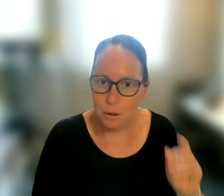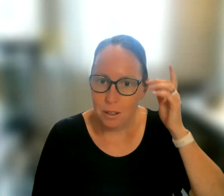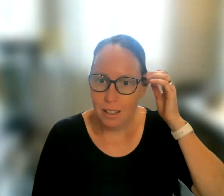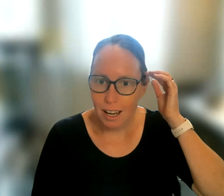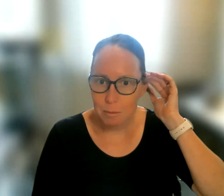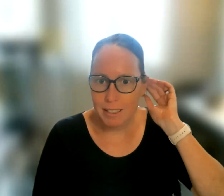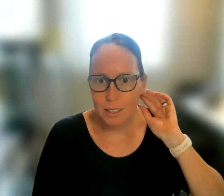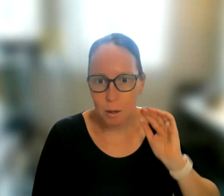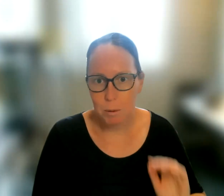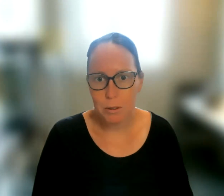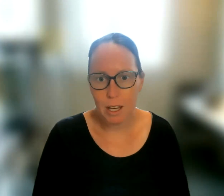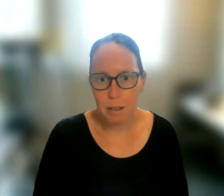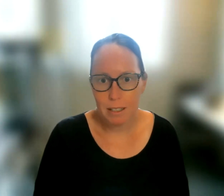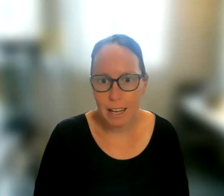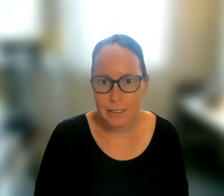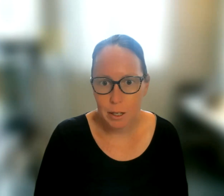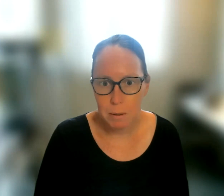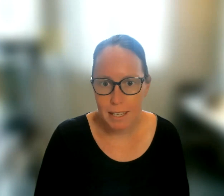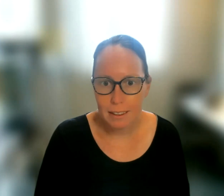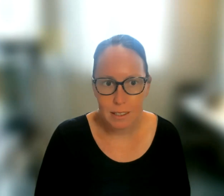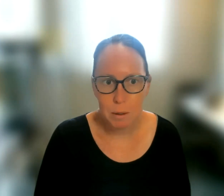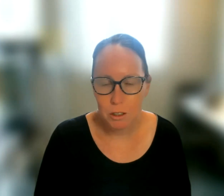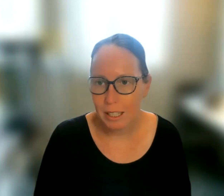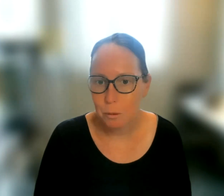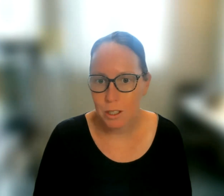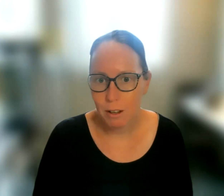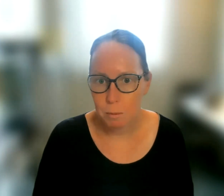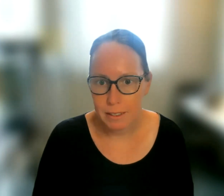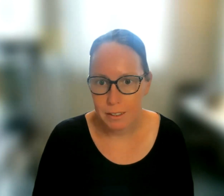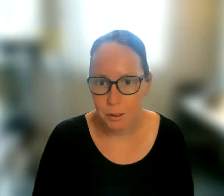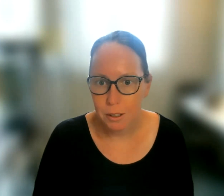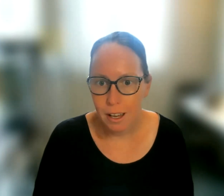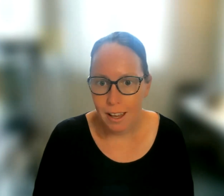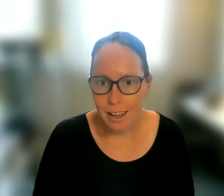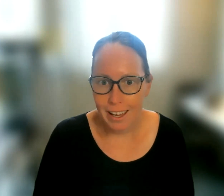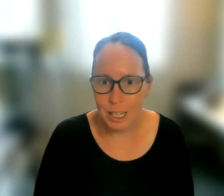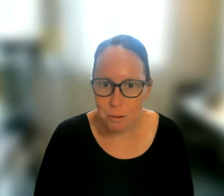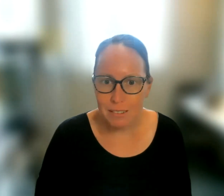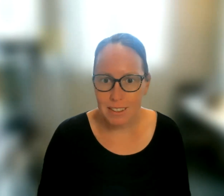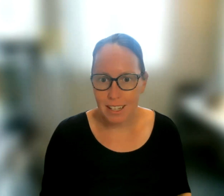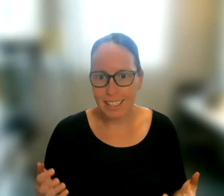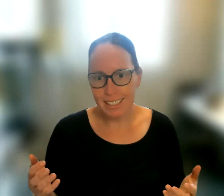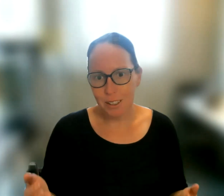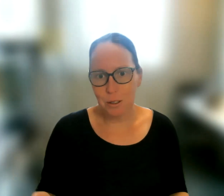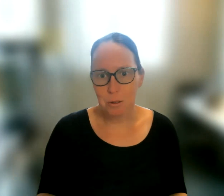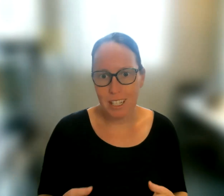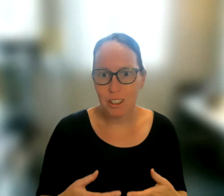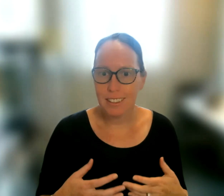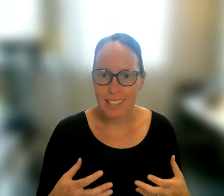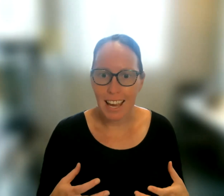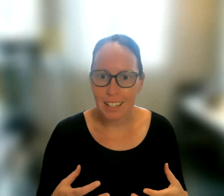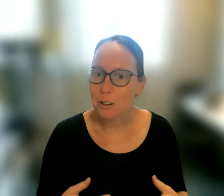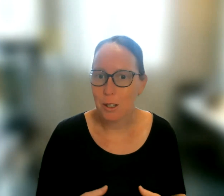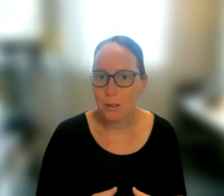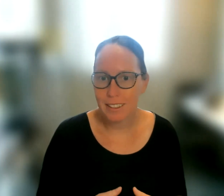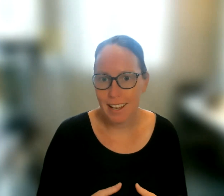Hello, I'm Lindsey Klompos. I'm an SLP at the Speech and Language Development Center. And I know we have a lot of kids here who are teaching